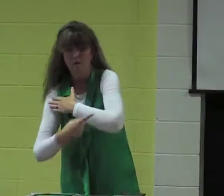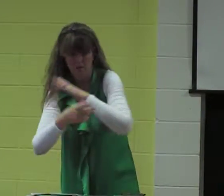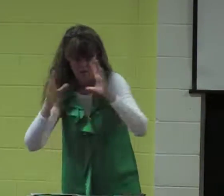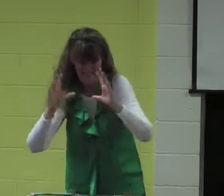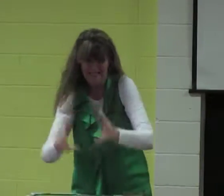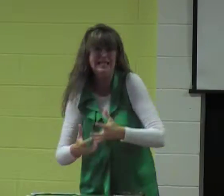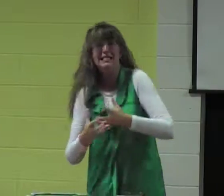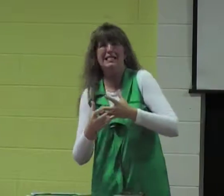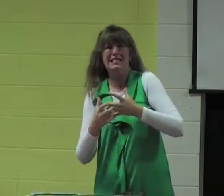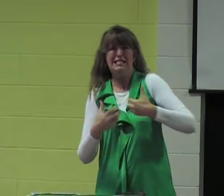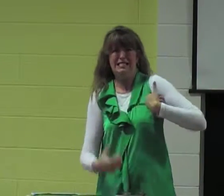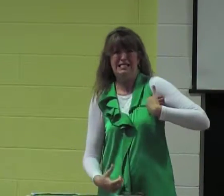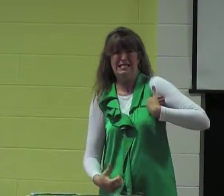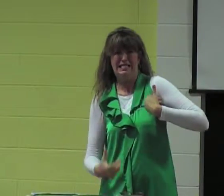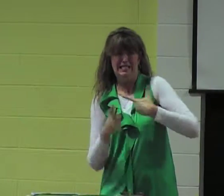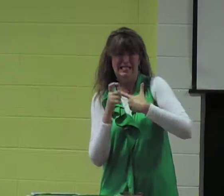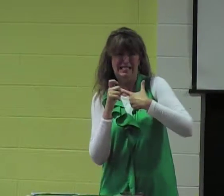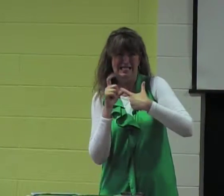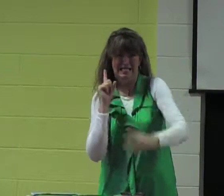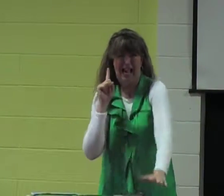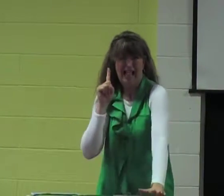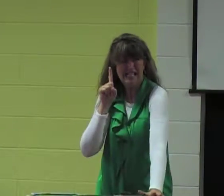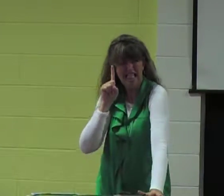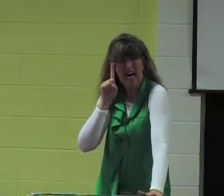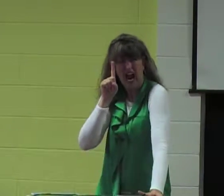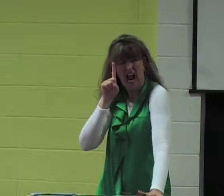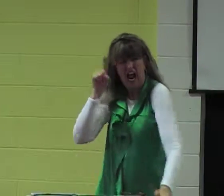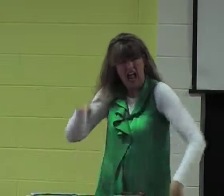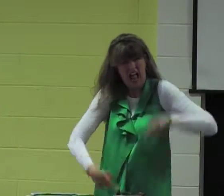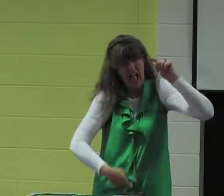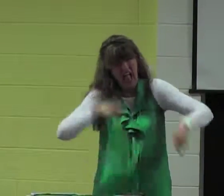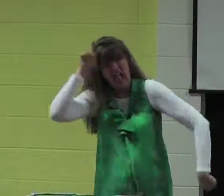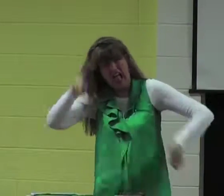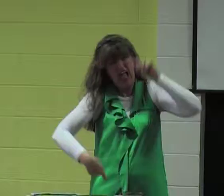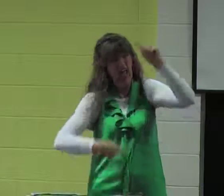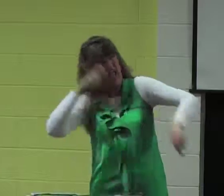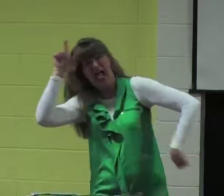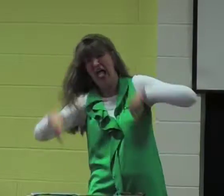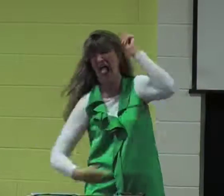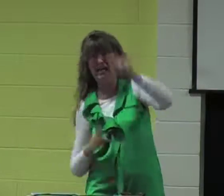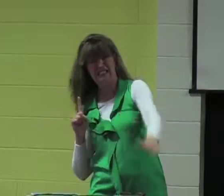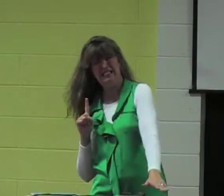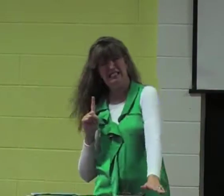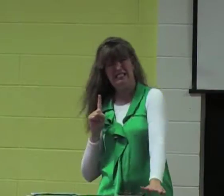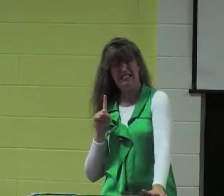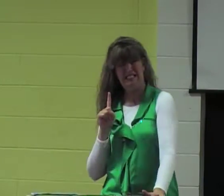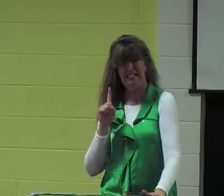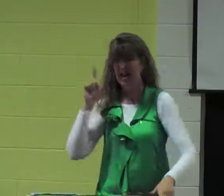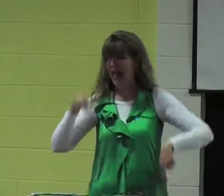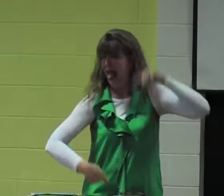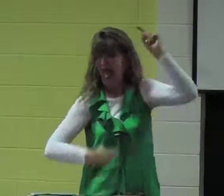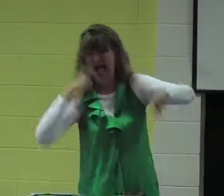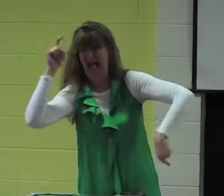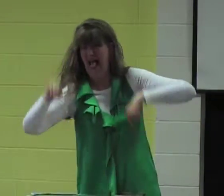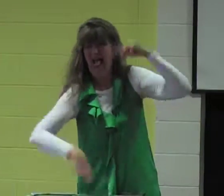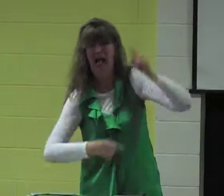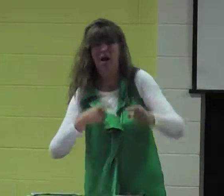So the other team fumbled. He got the ball, and he started running and running and running and running towards the goal line.